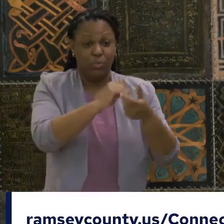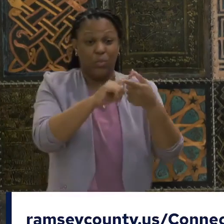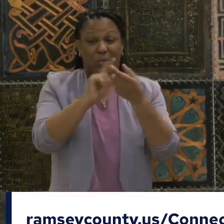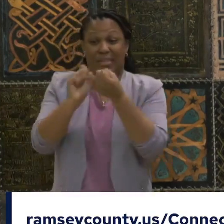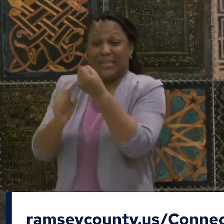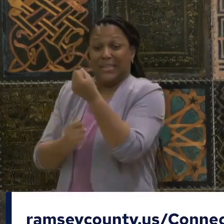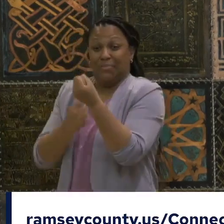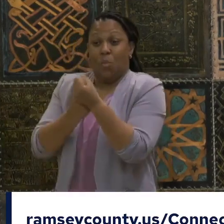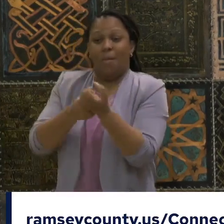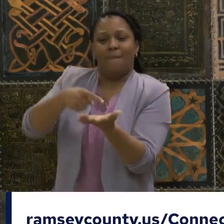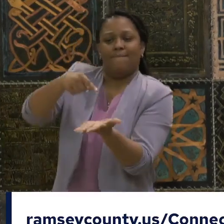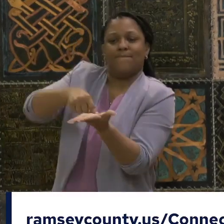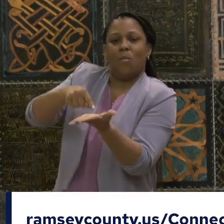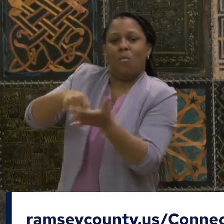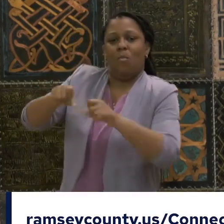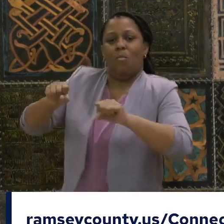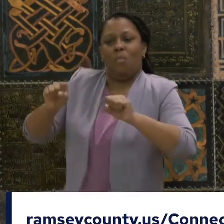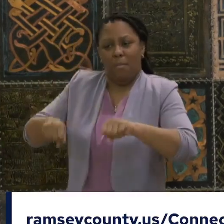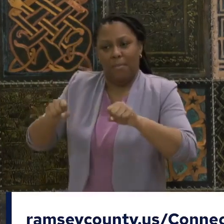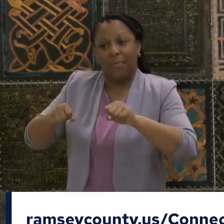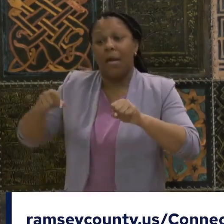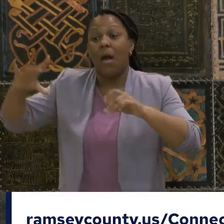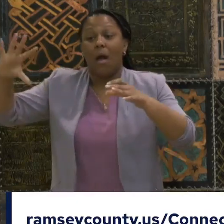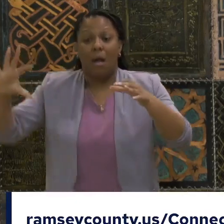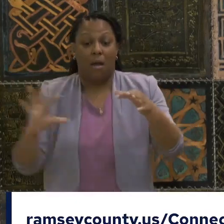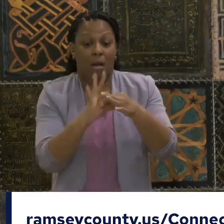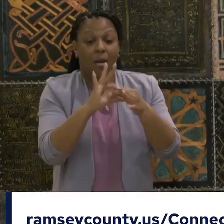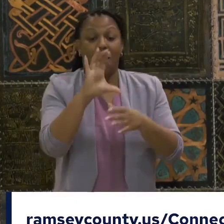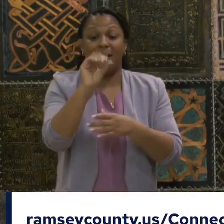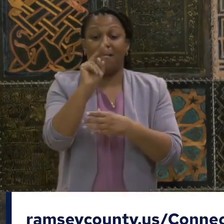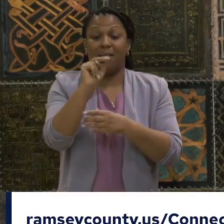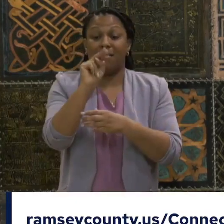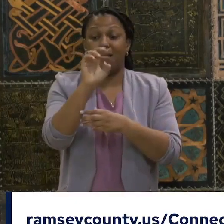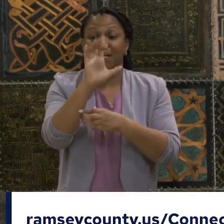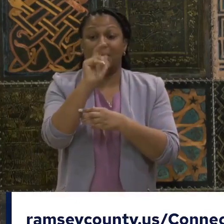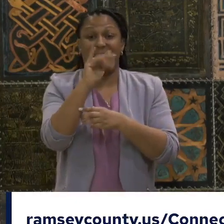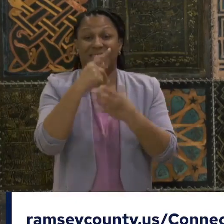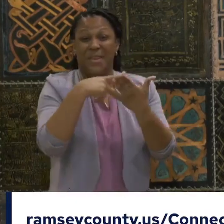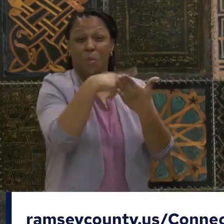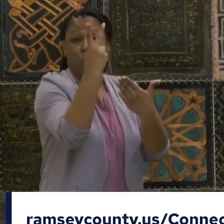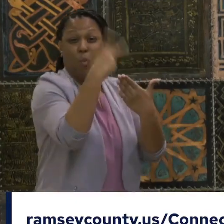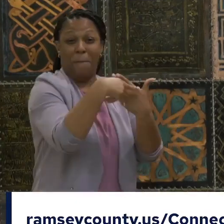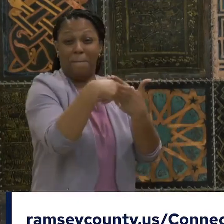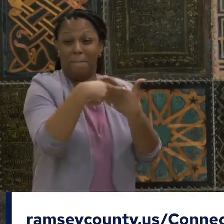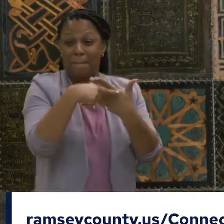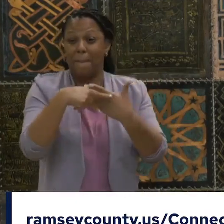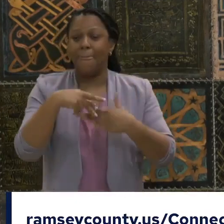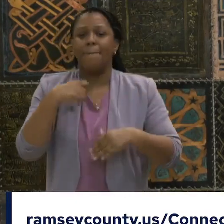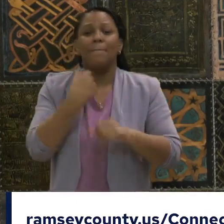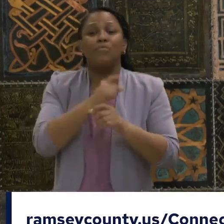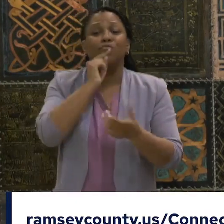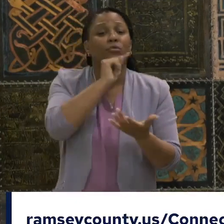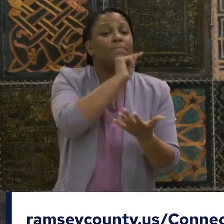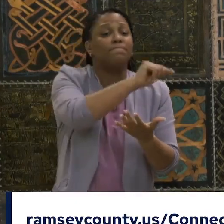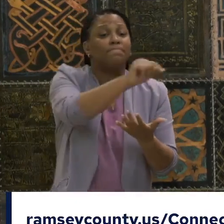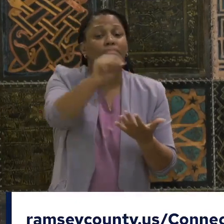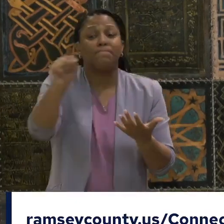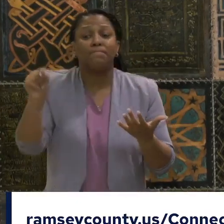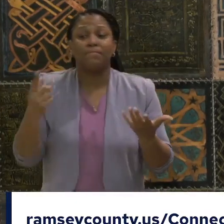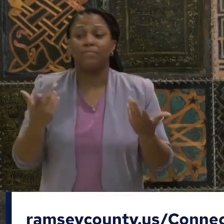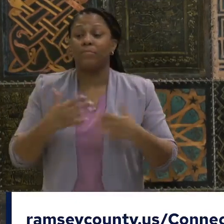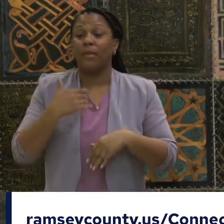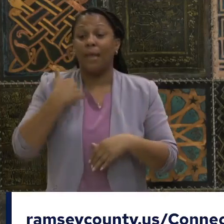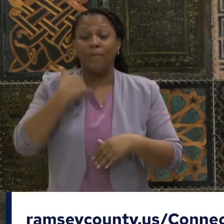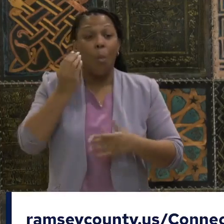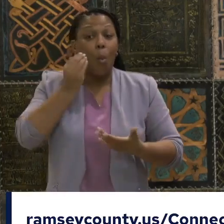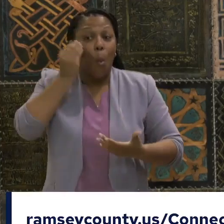and increase awareness of participation in the ACP among eligible households. We have got lots of great speakers,